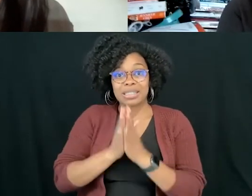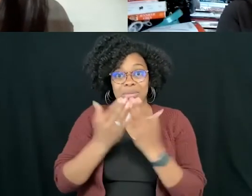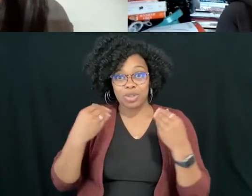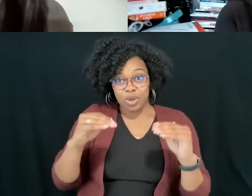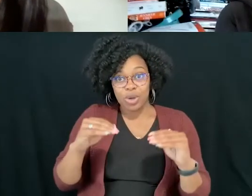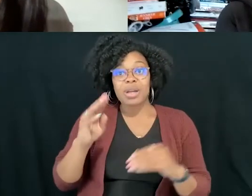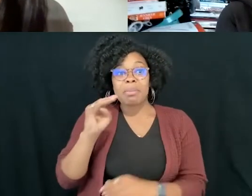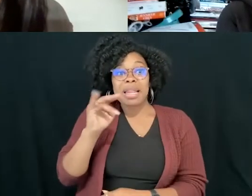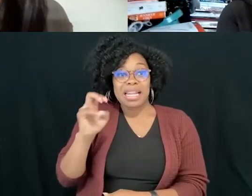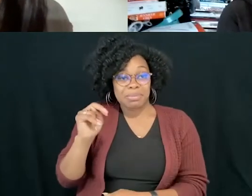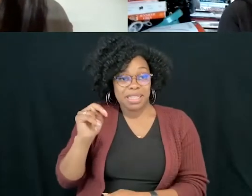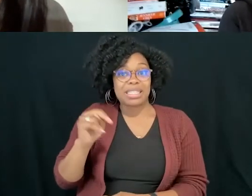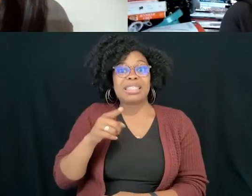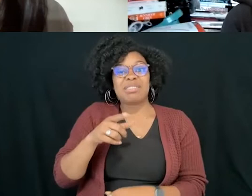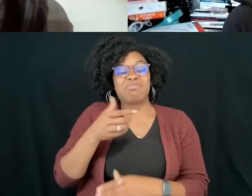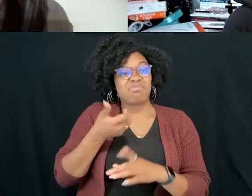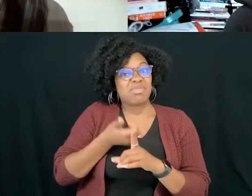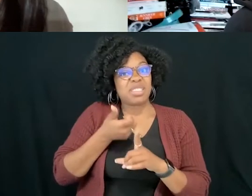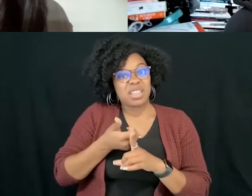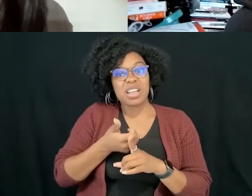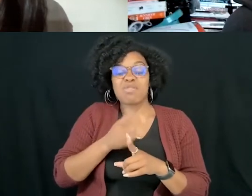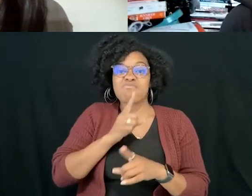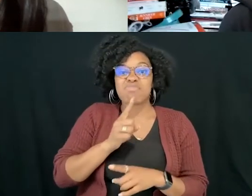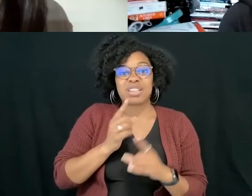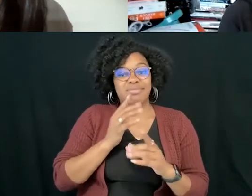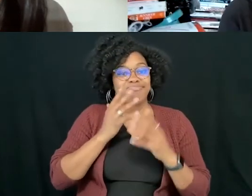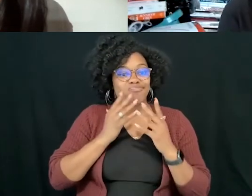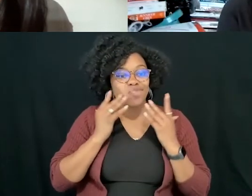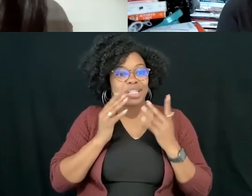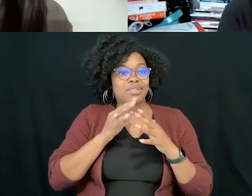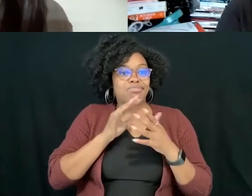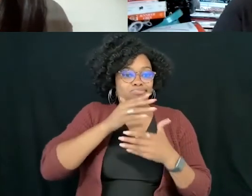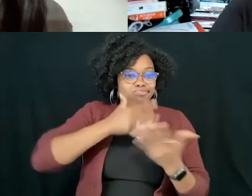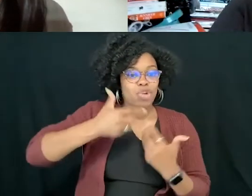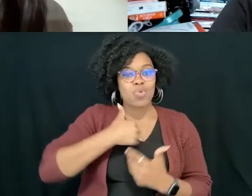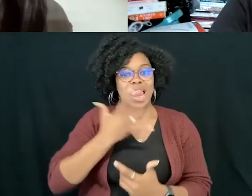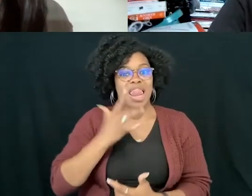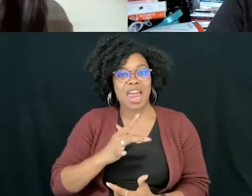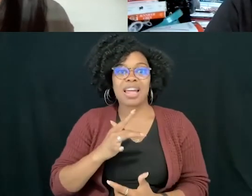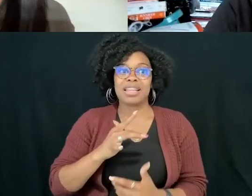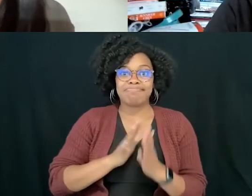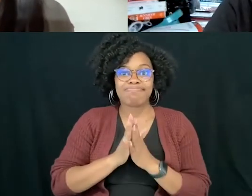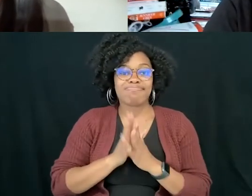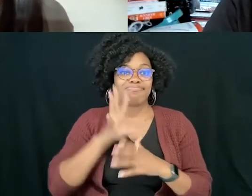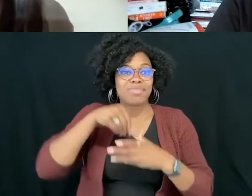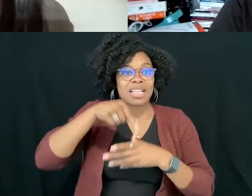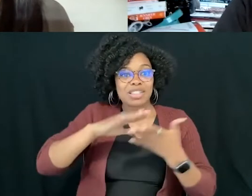neighborhood bookstore and very lucky to be part of a community of people who are as excited about, you know, sex as we are. Thanks.